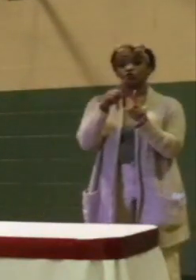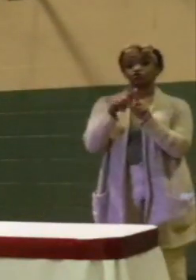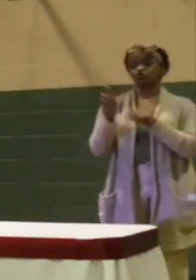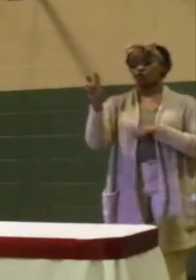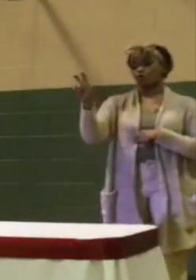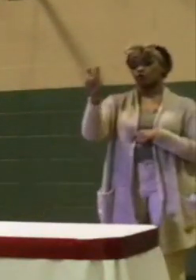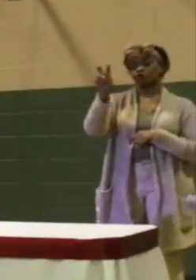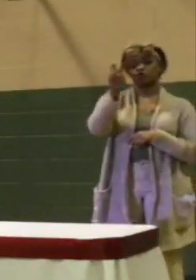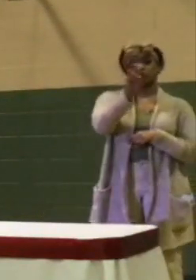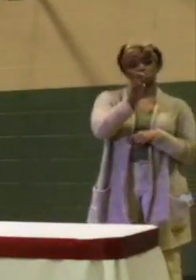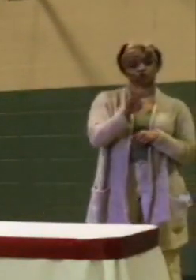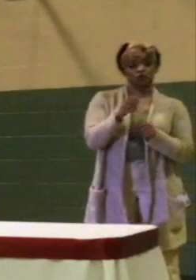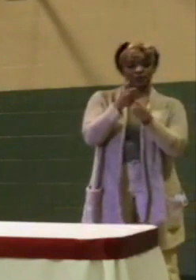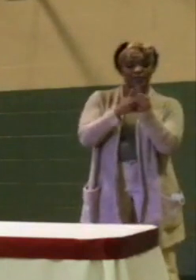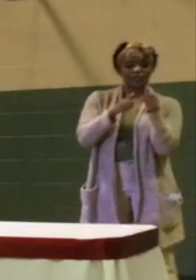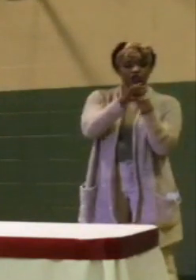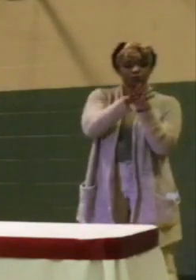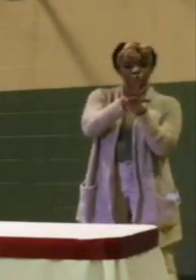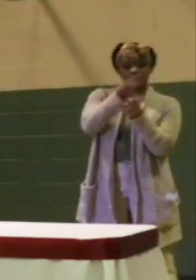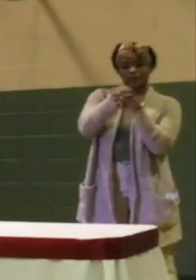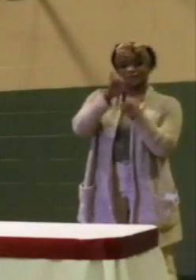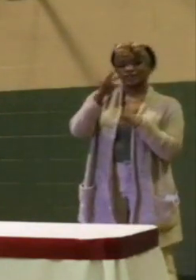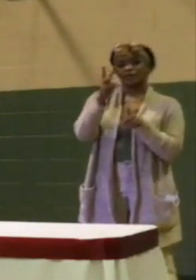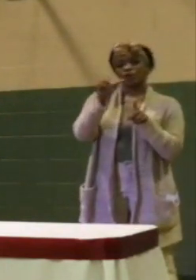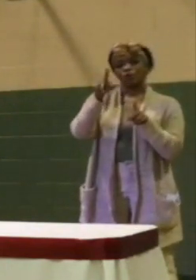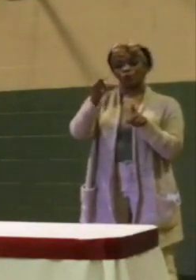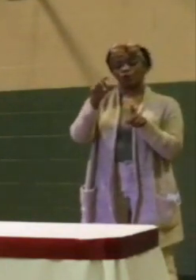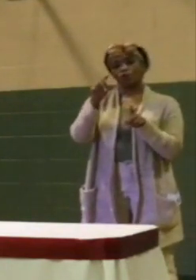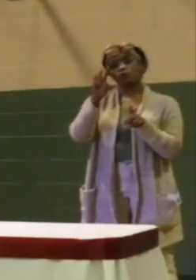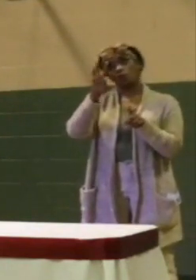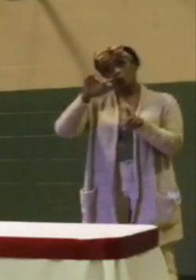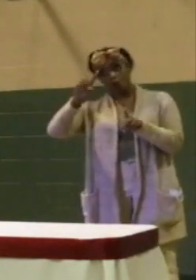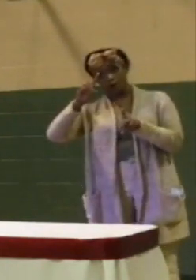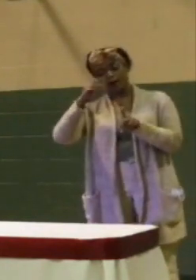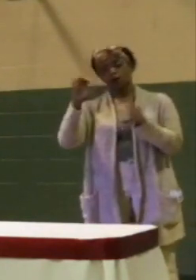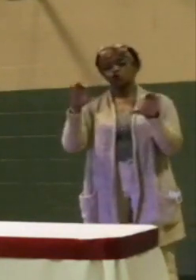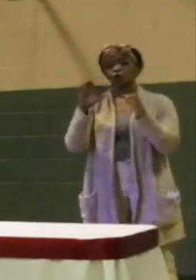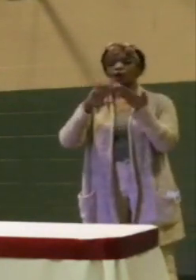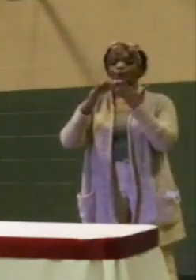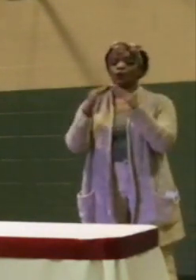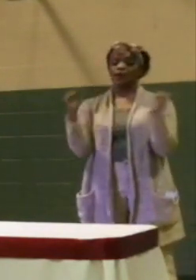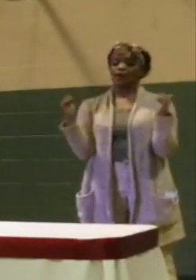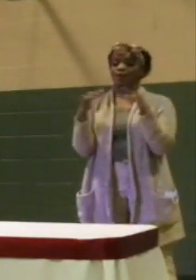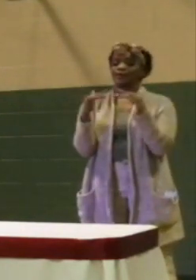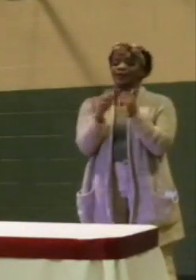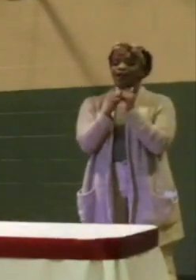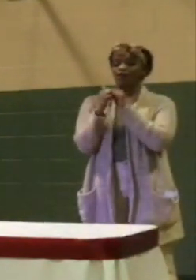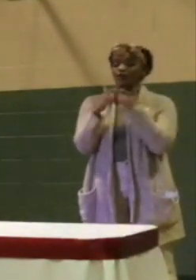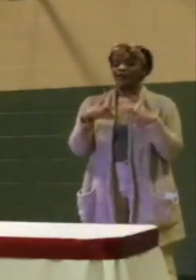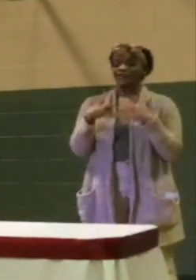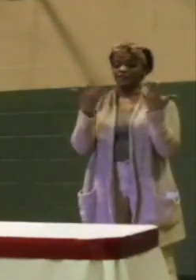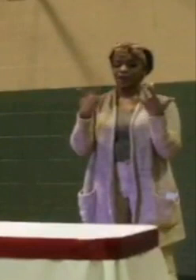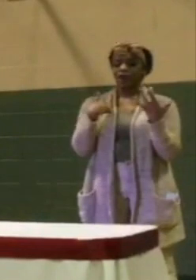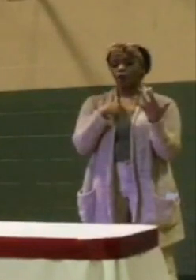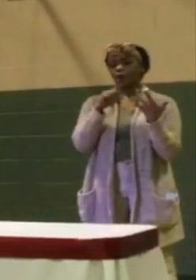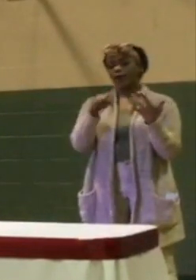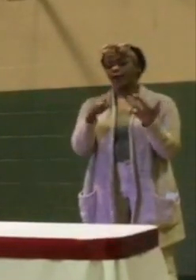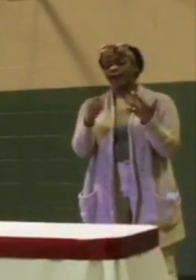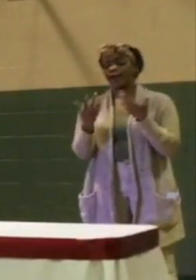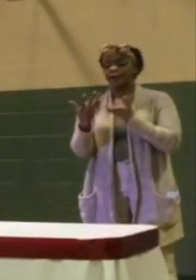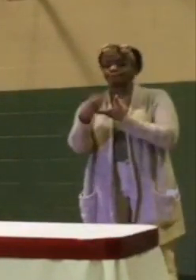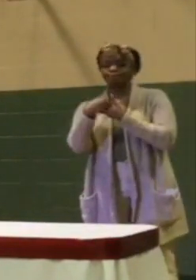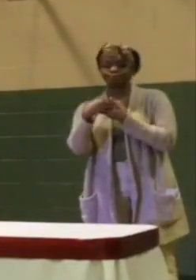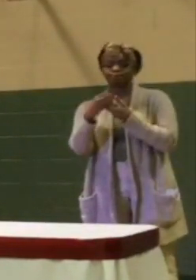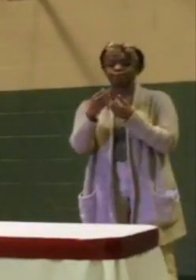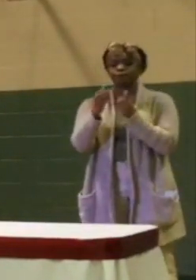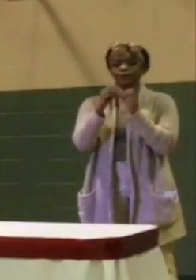precinct within the 7th Ward and do a community come together event where we were able to engage in different ways and learn about